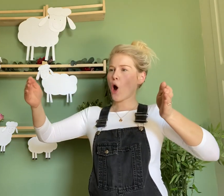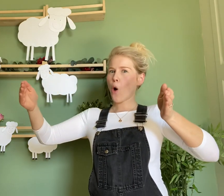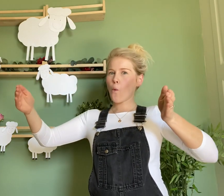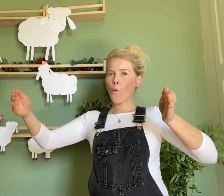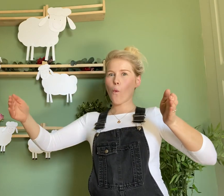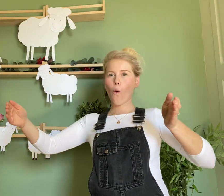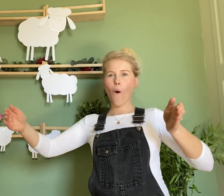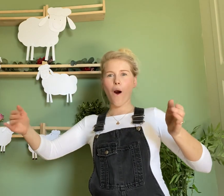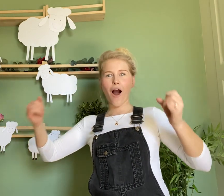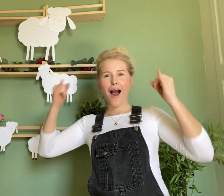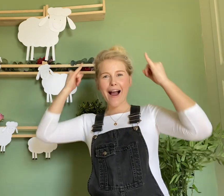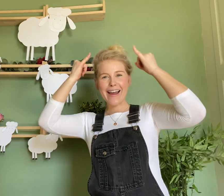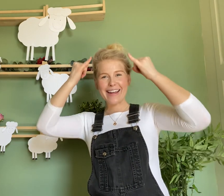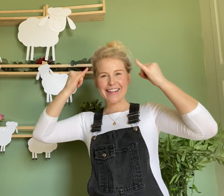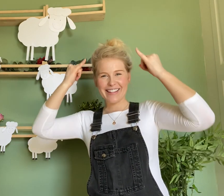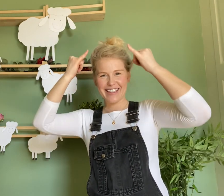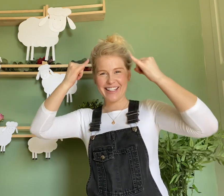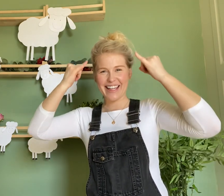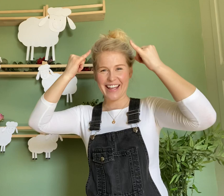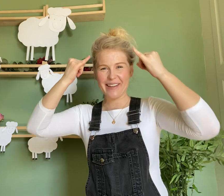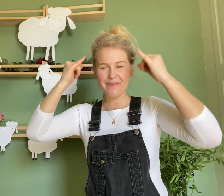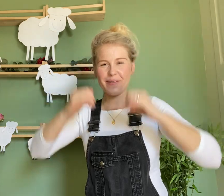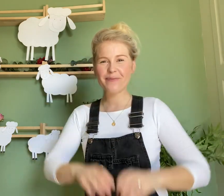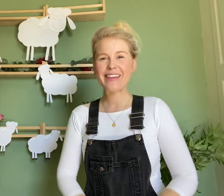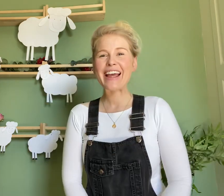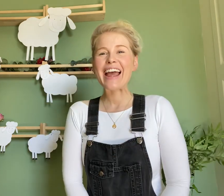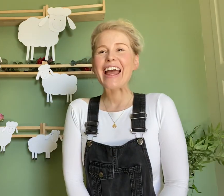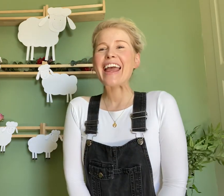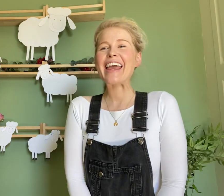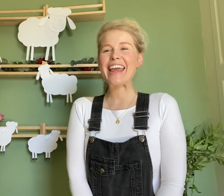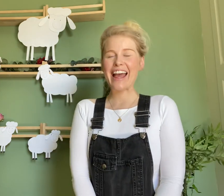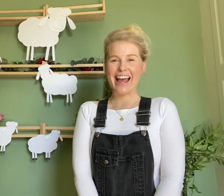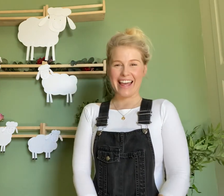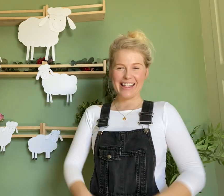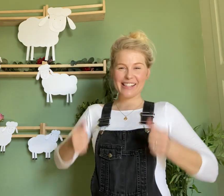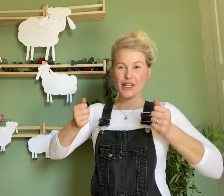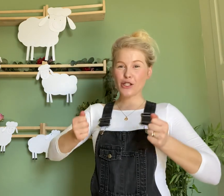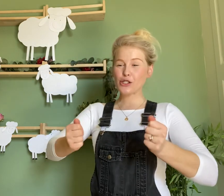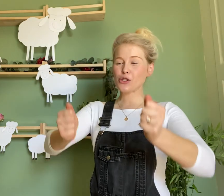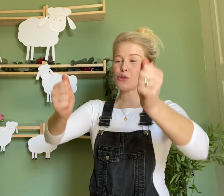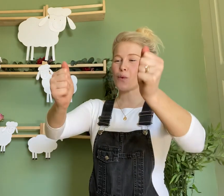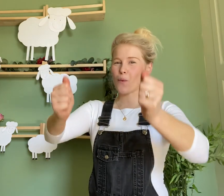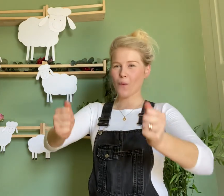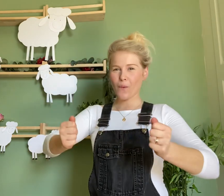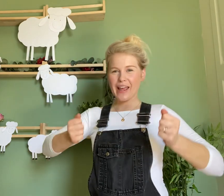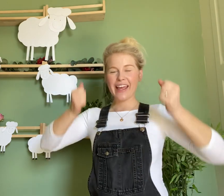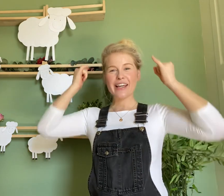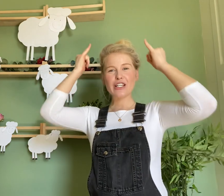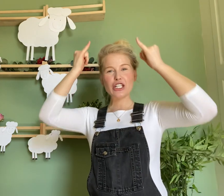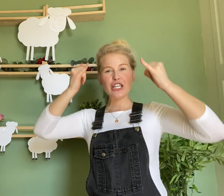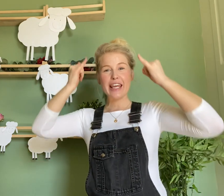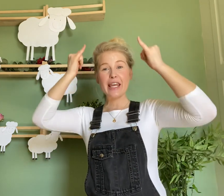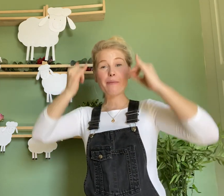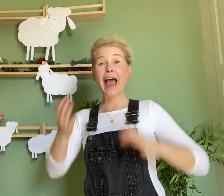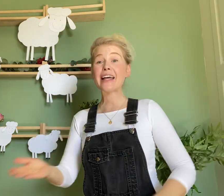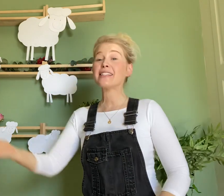wide sheep. Here is the swing sheep and